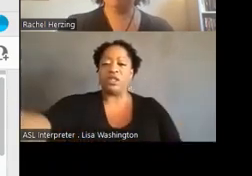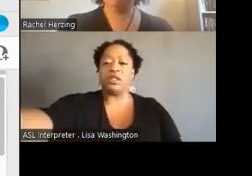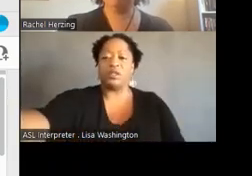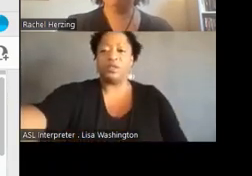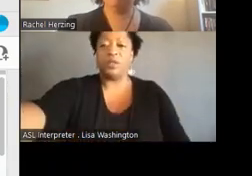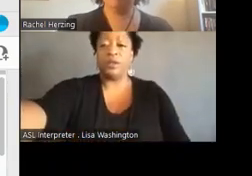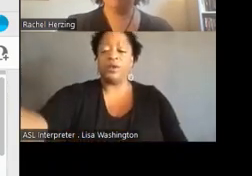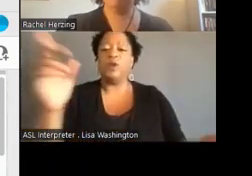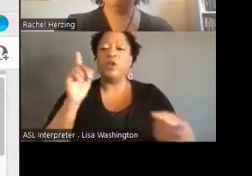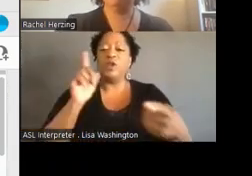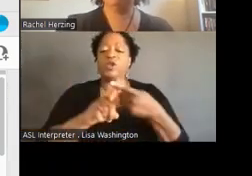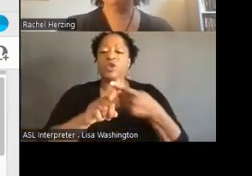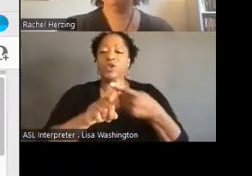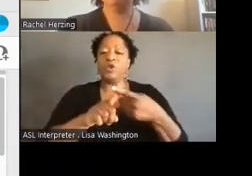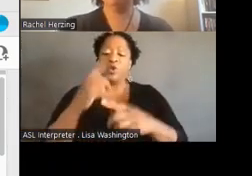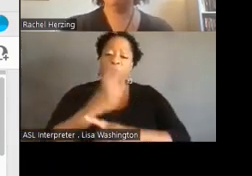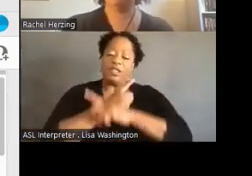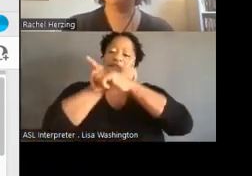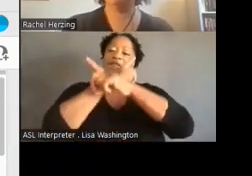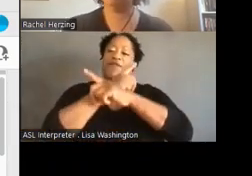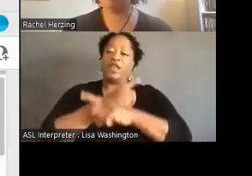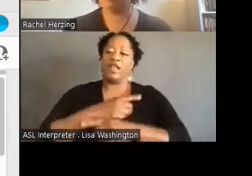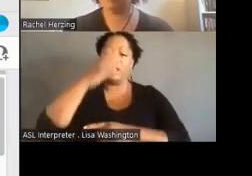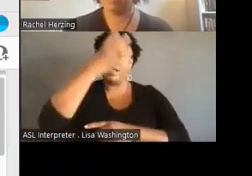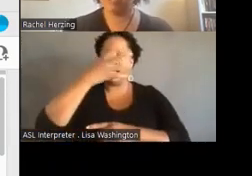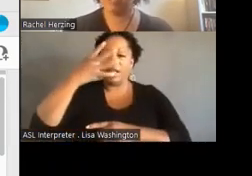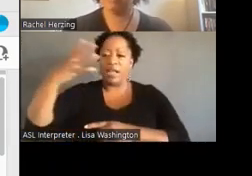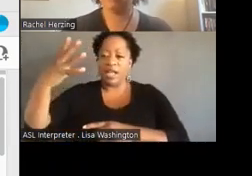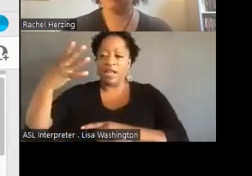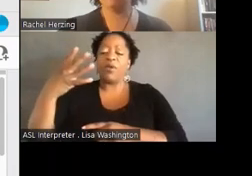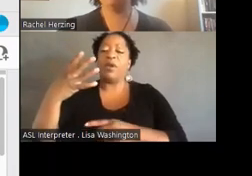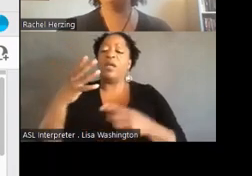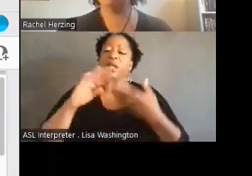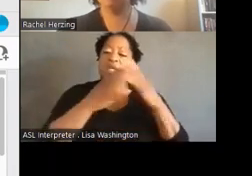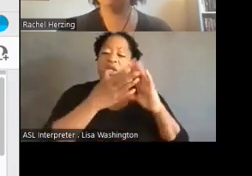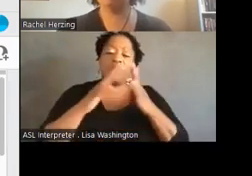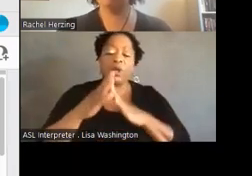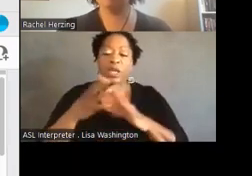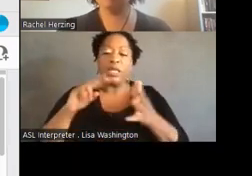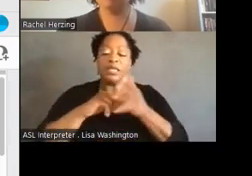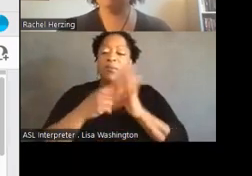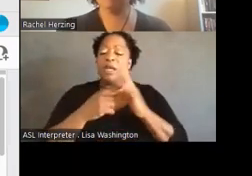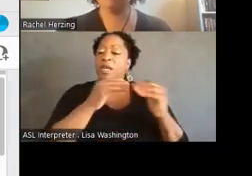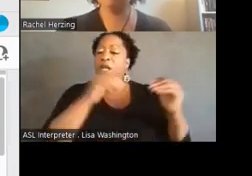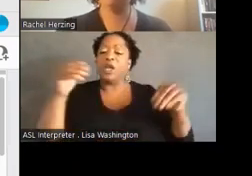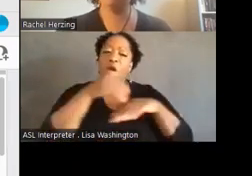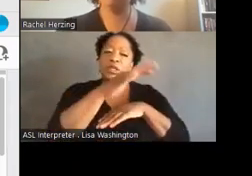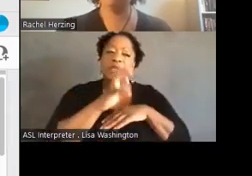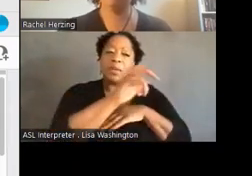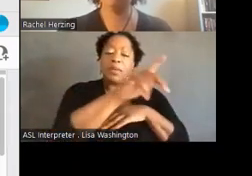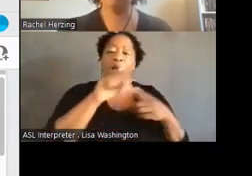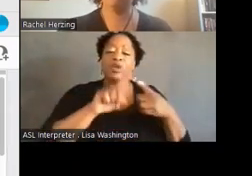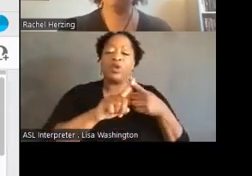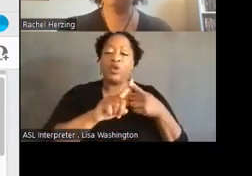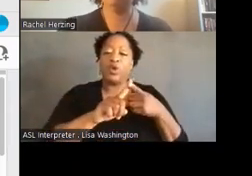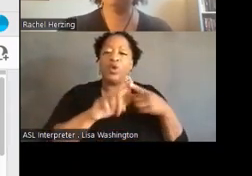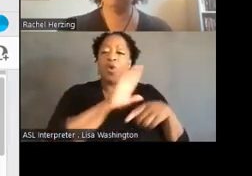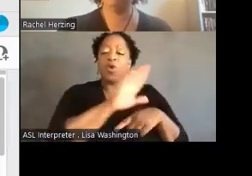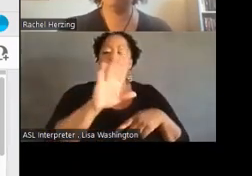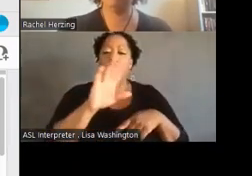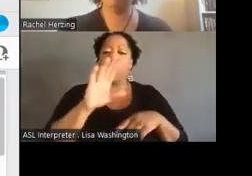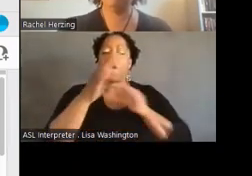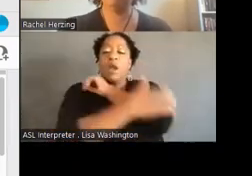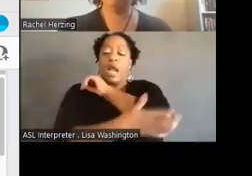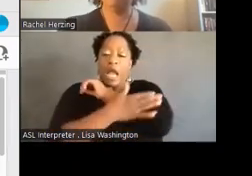immigrant communities, including no deportations and no collaboration with ICE or Immigration and Customs